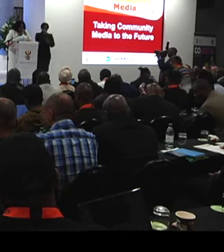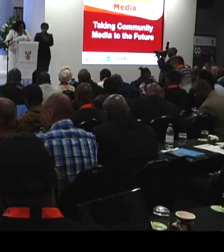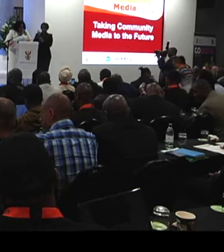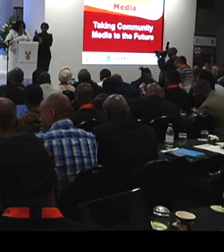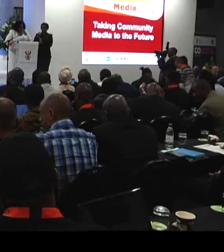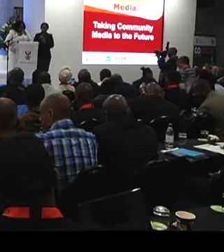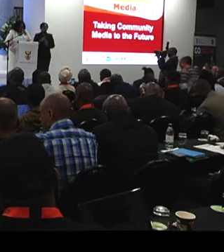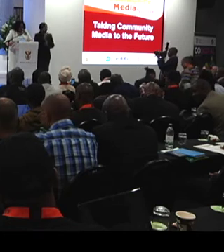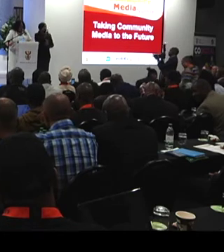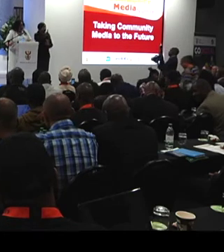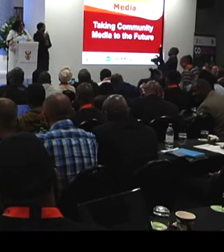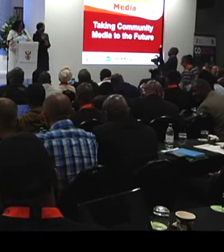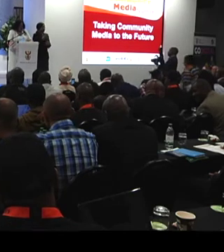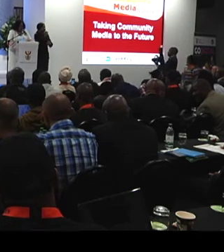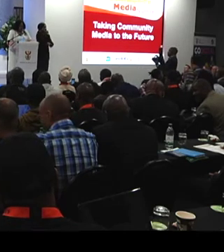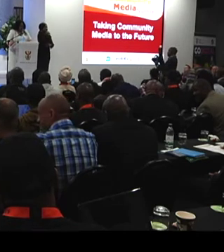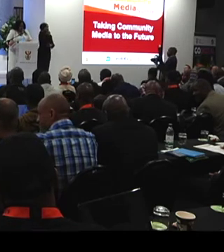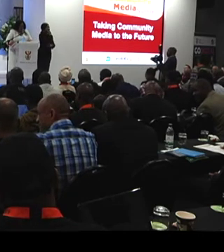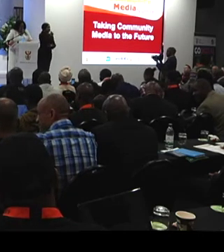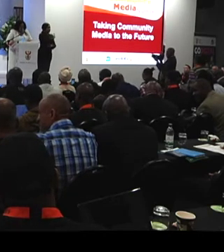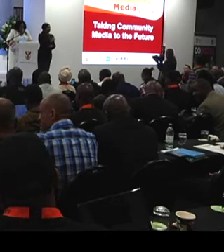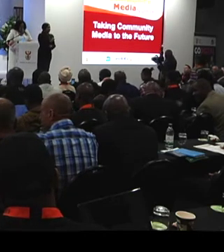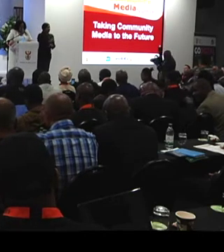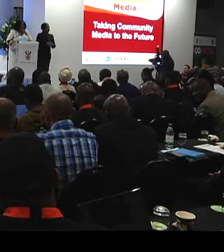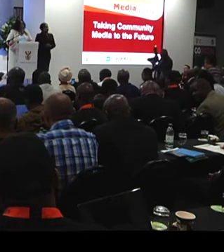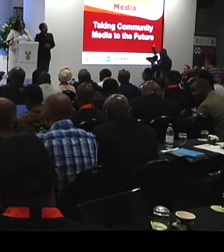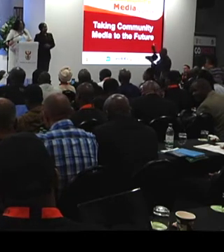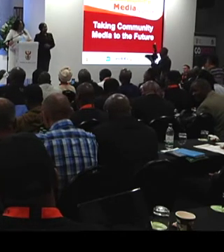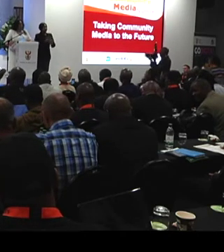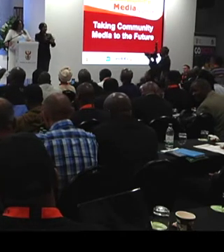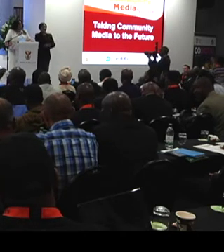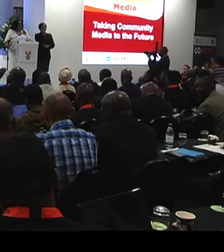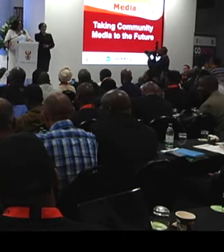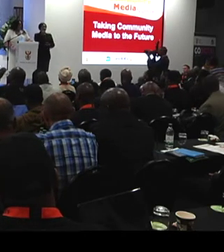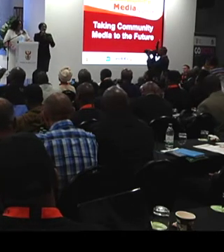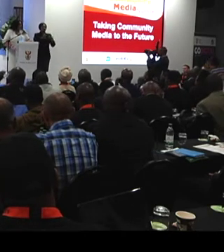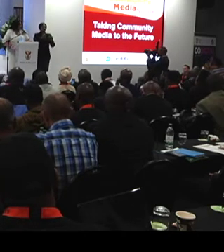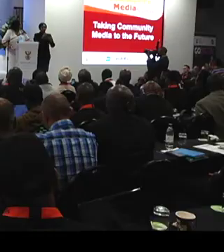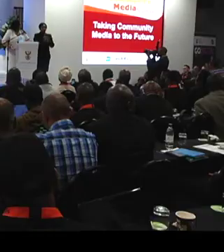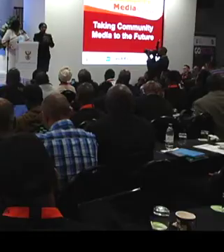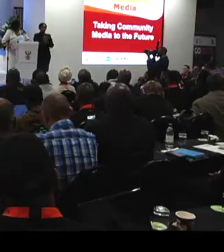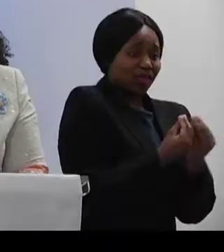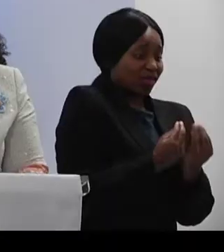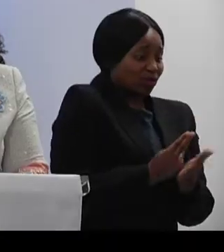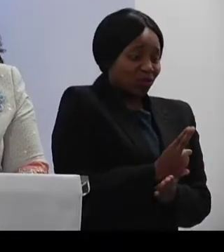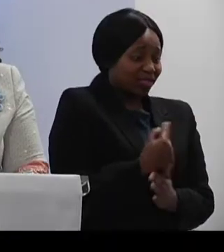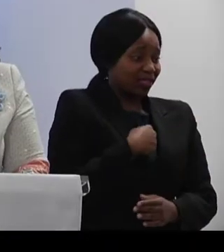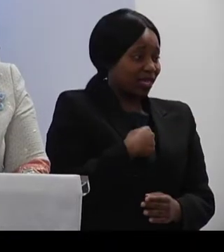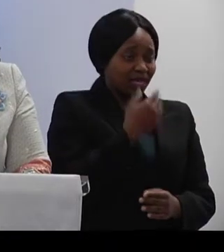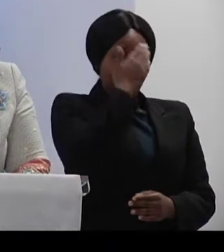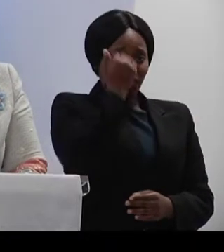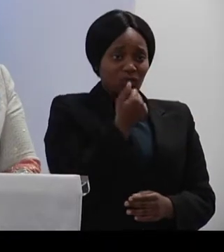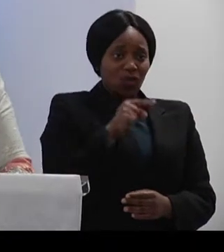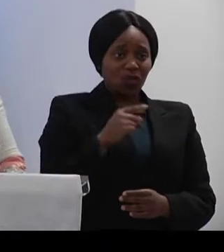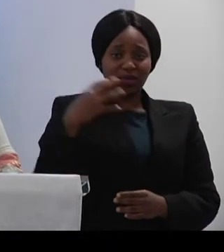When we got appointed, one of the honest things I must say was I didn't know anything about what a Minister